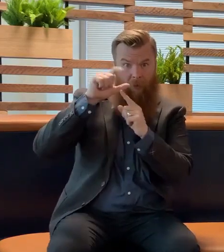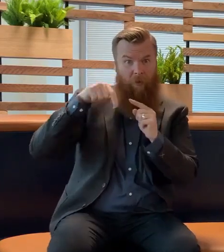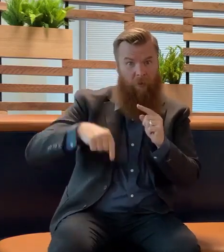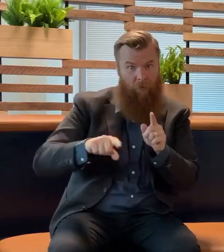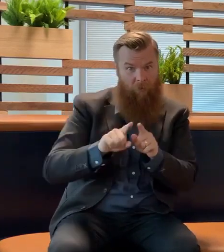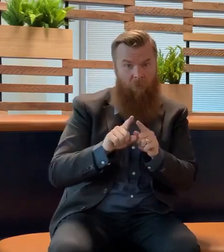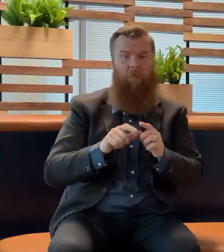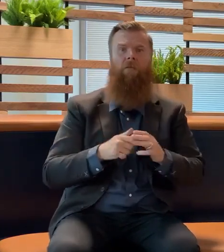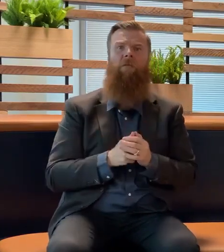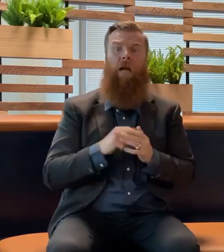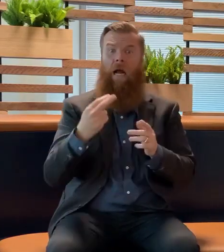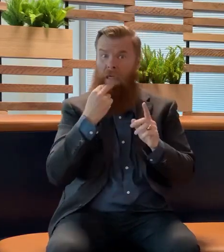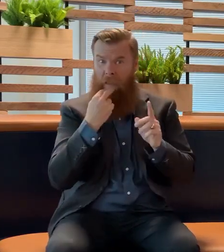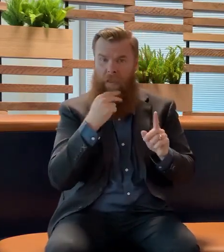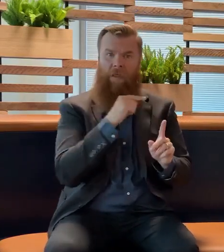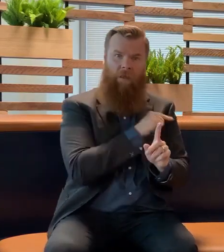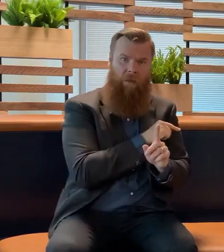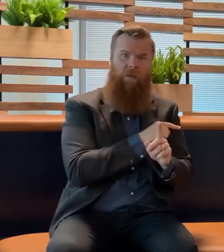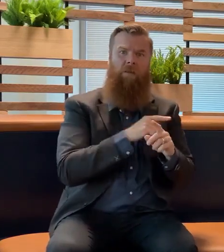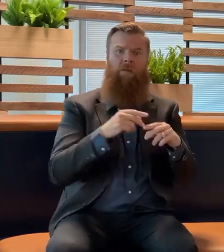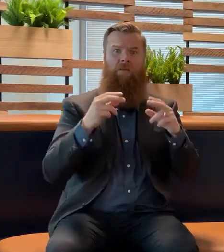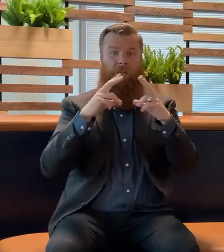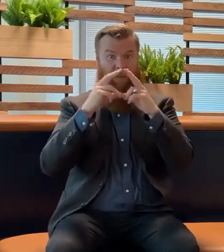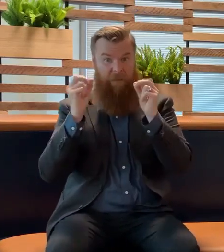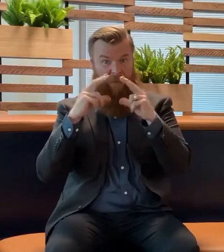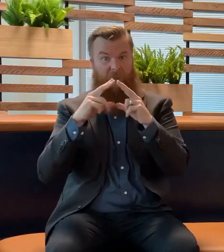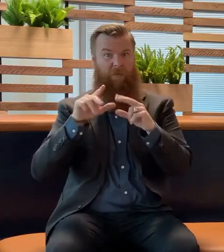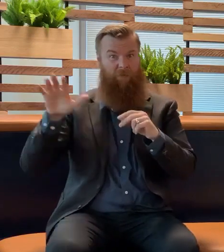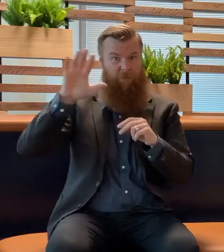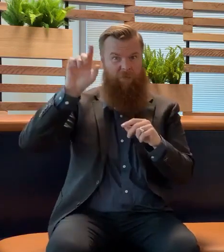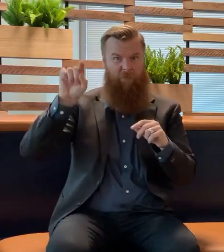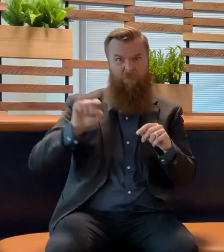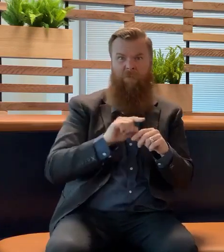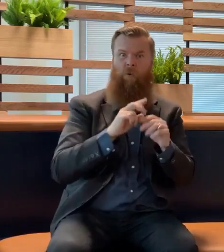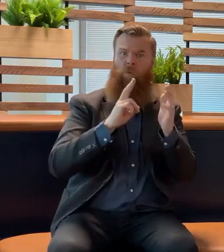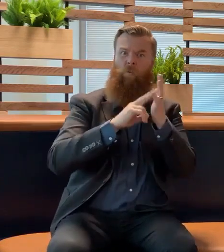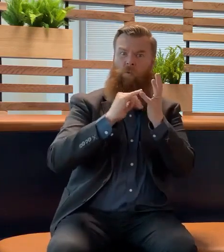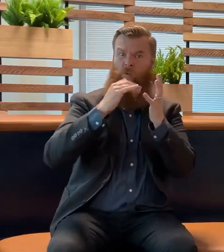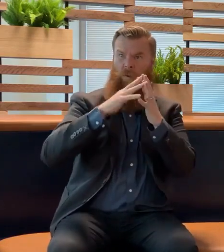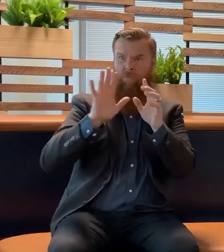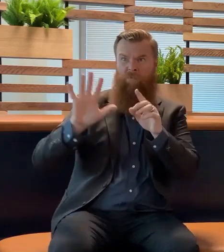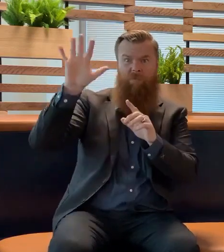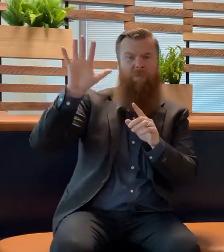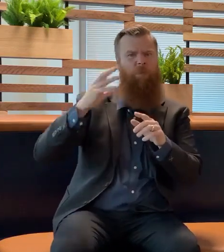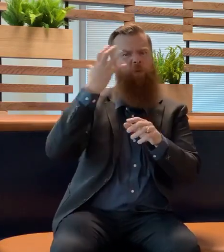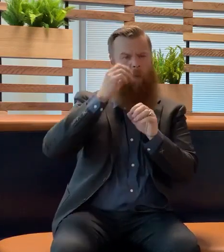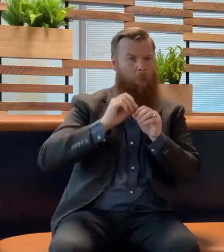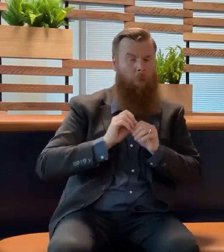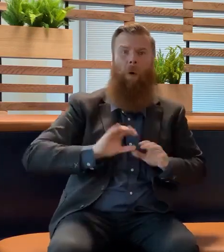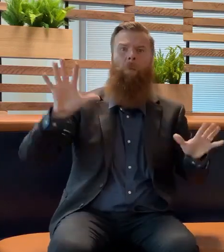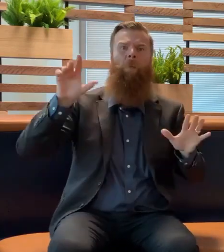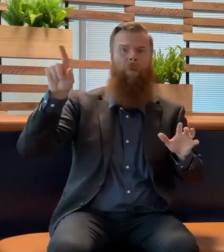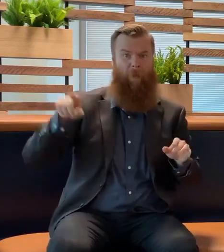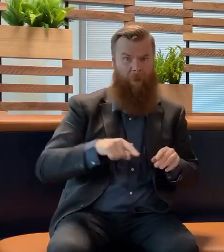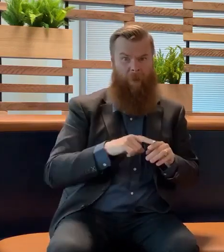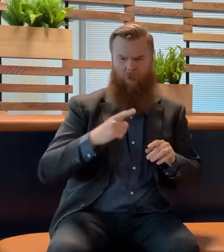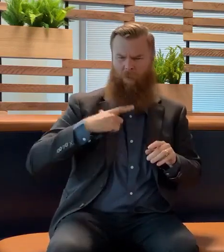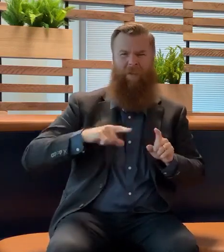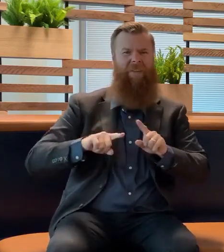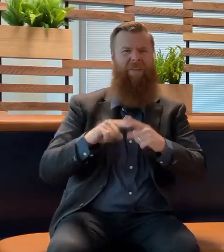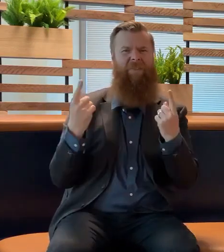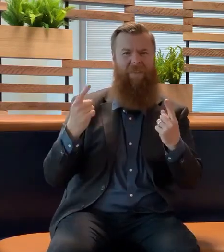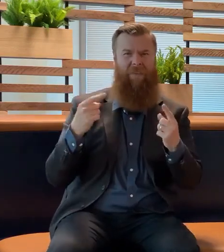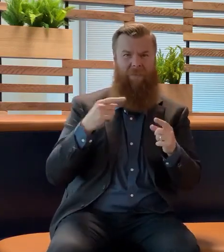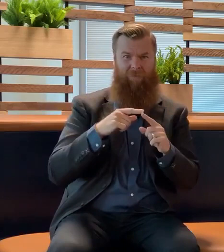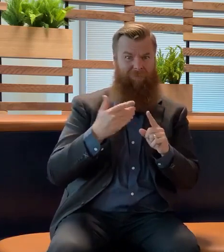Sydney and other parts of New South Wales. So why might this be different? That again, we